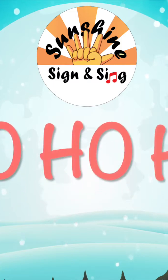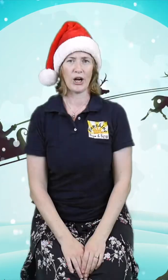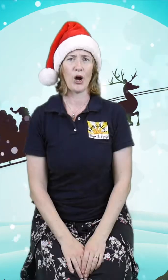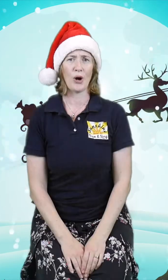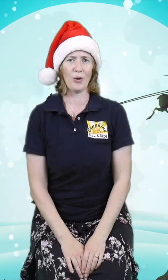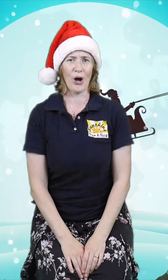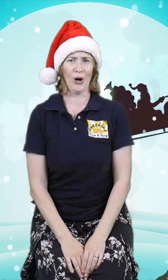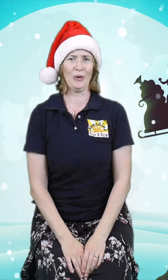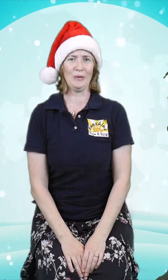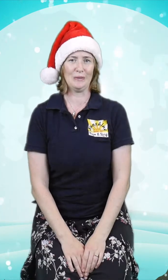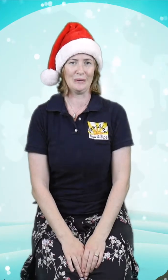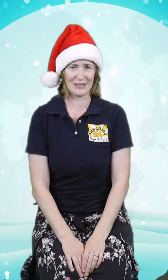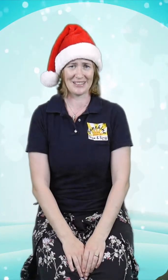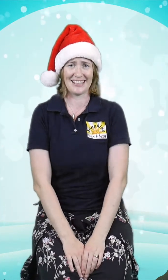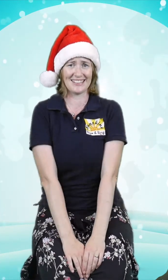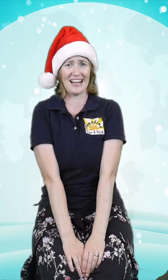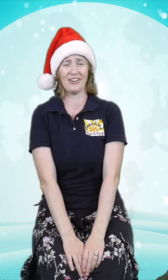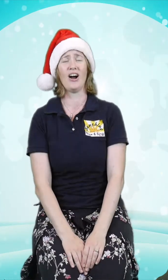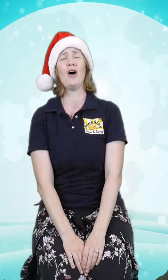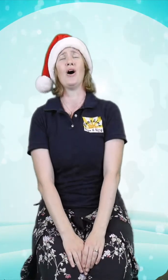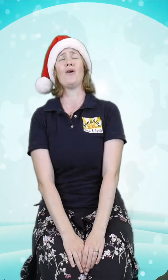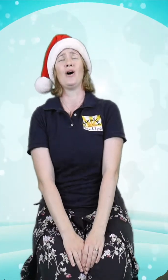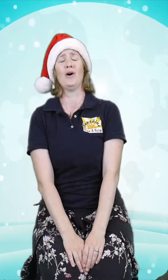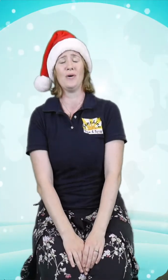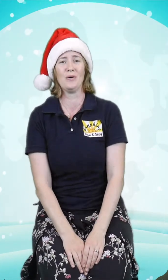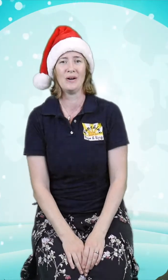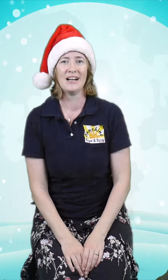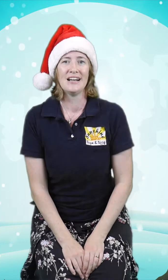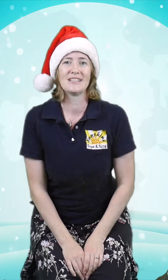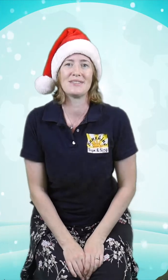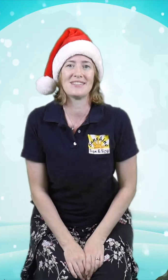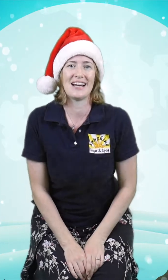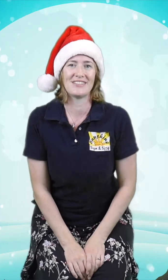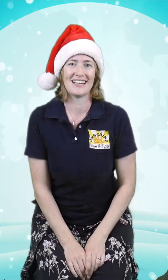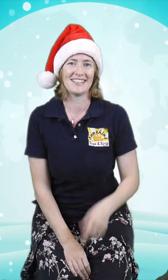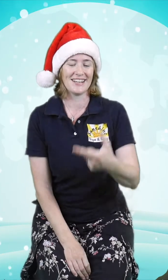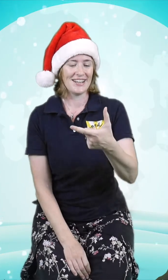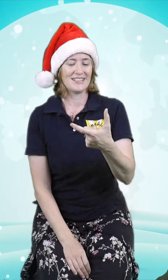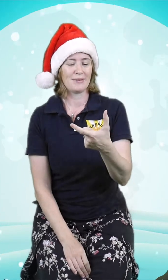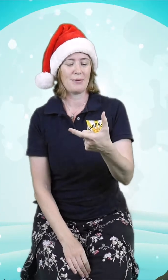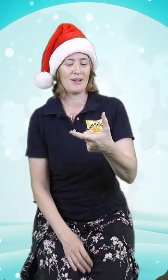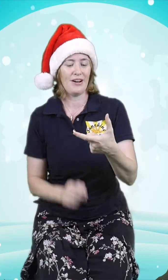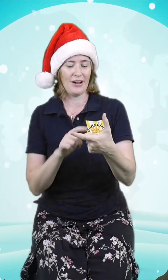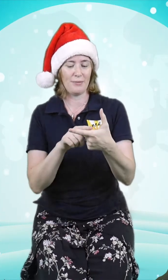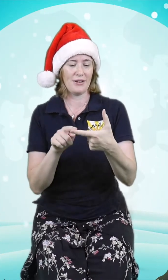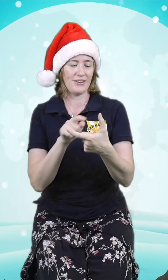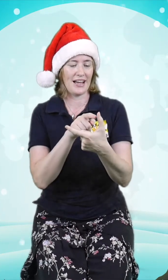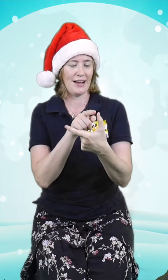Ho, ho, ho! So Santa's laughing. Ho, ho, ho! So we do the Santa's laughter. So we put your pointer finger out,